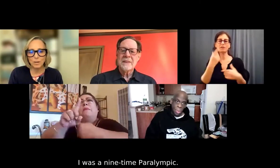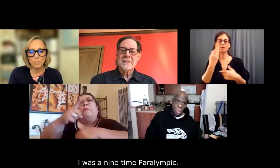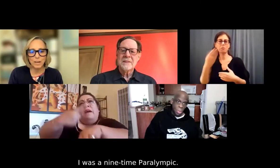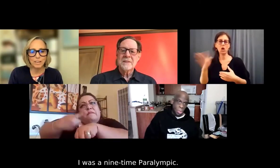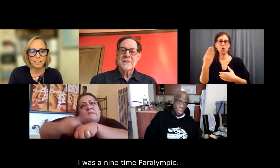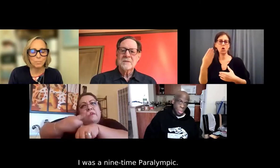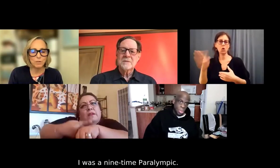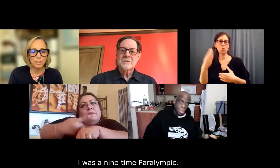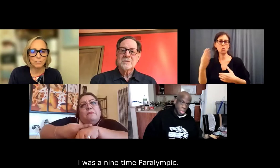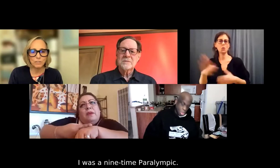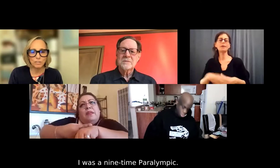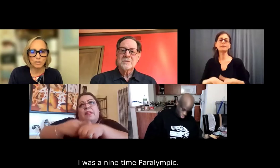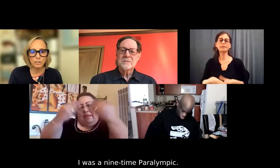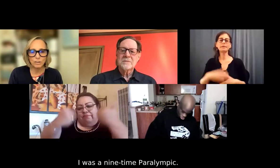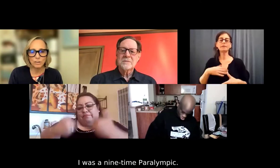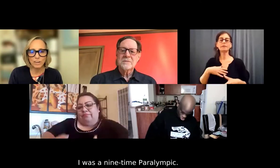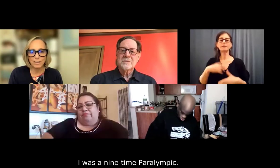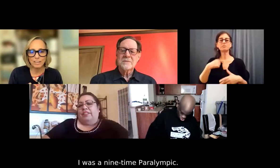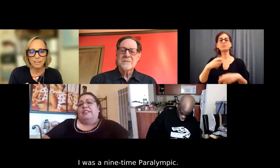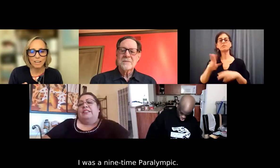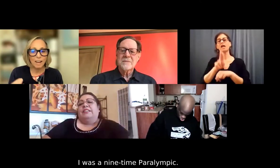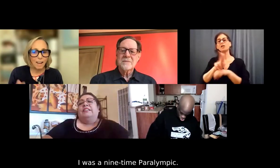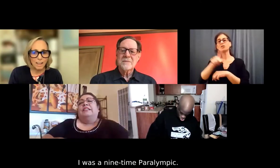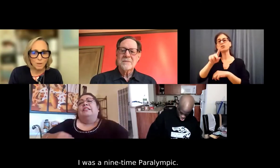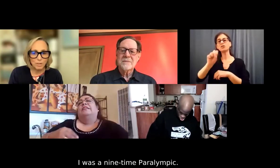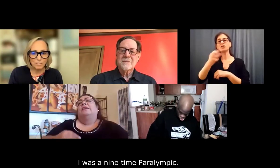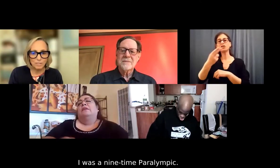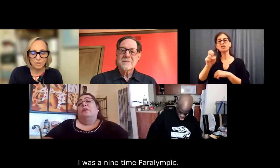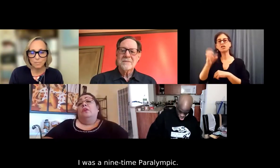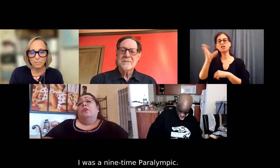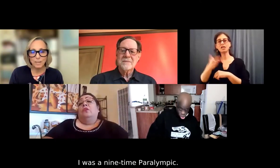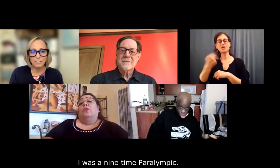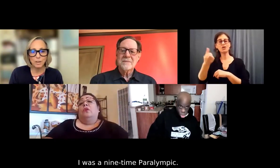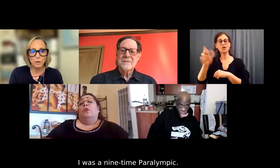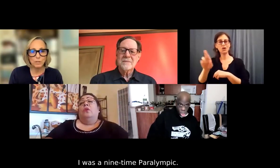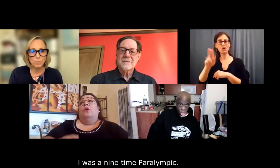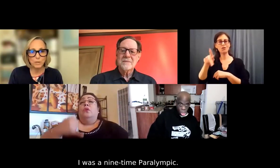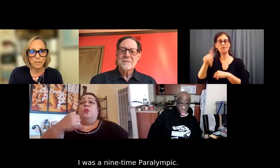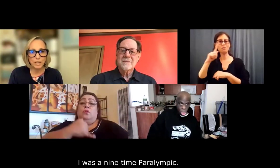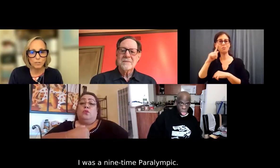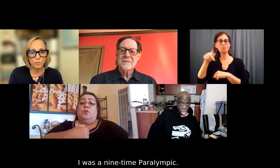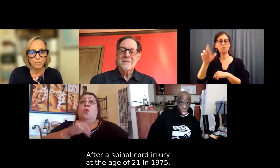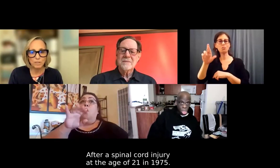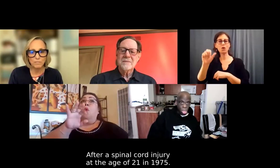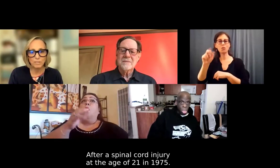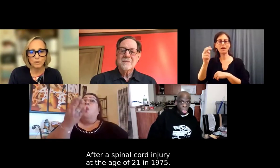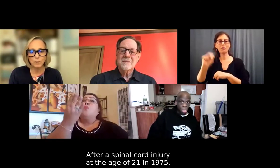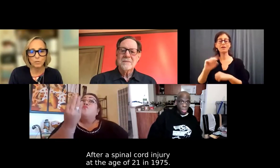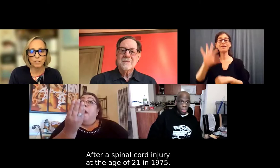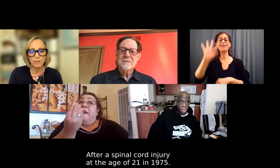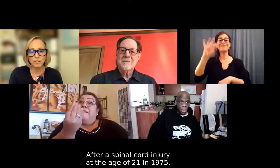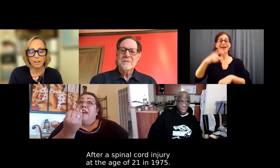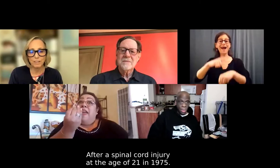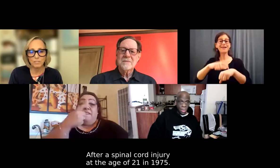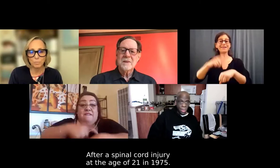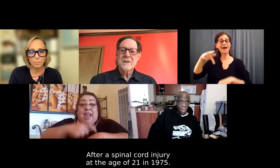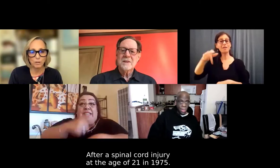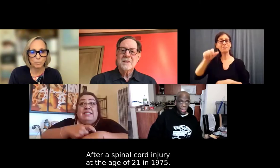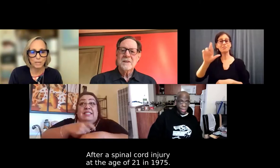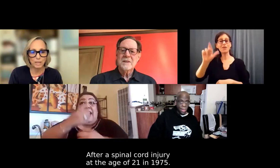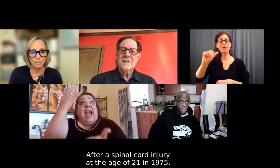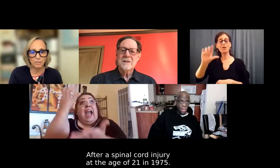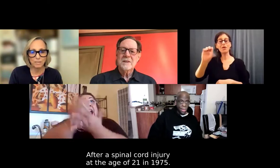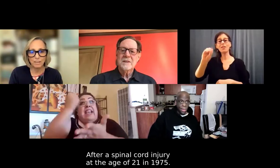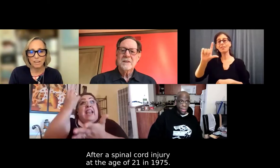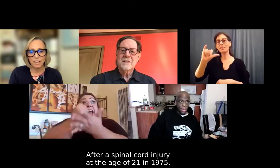my pronouns are she and her. And I was a nine-time Paralympian. had a 27-year career as a